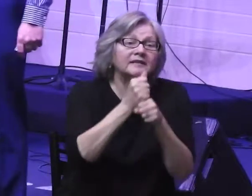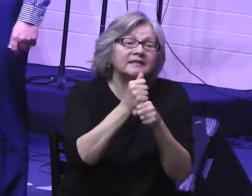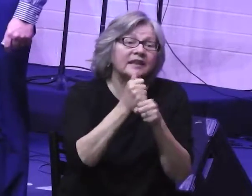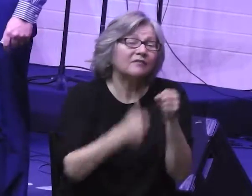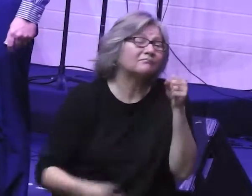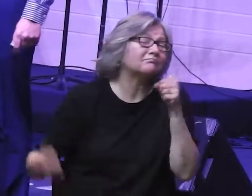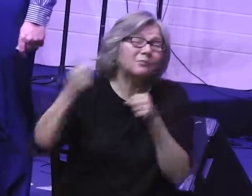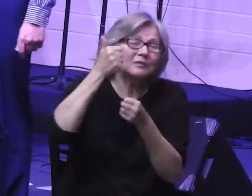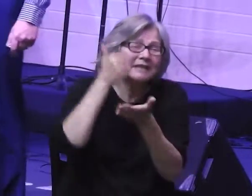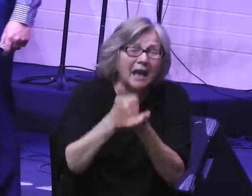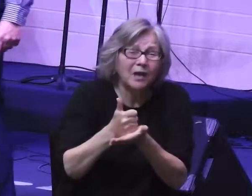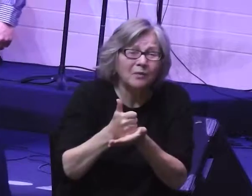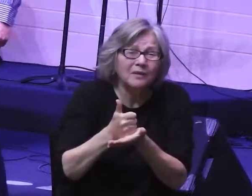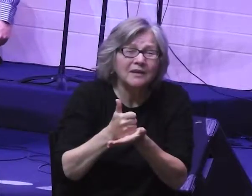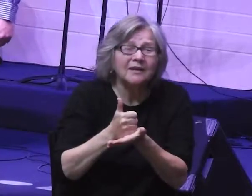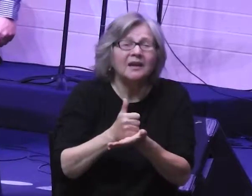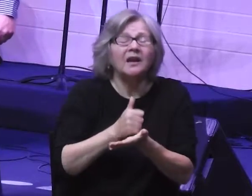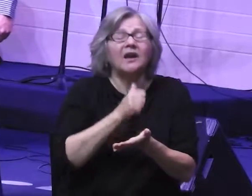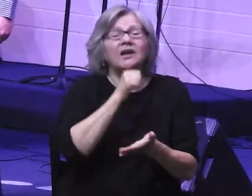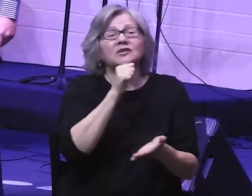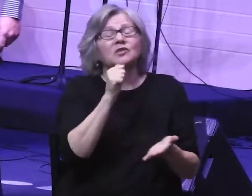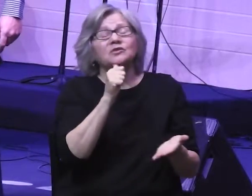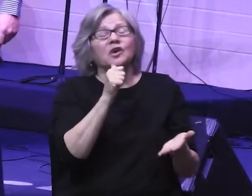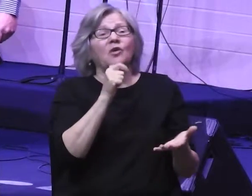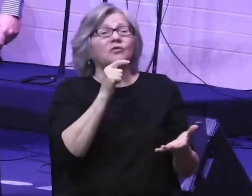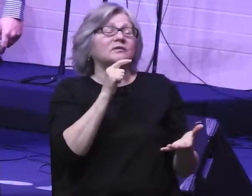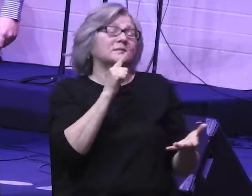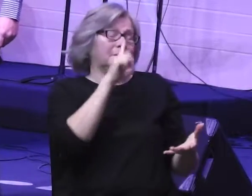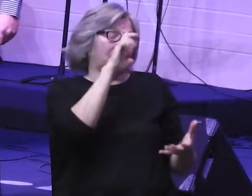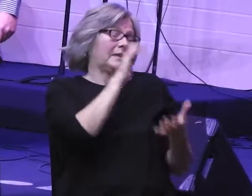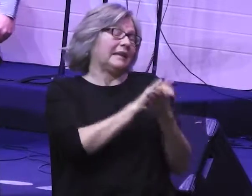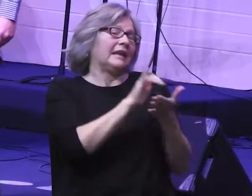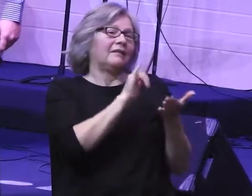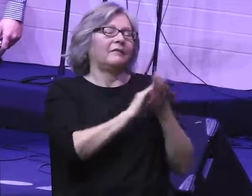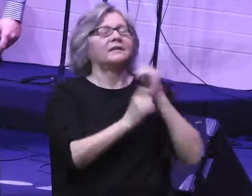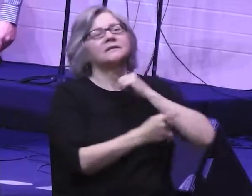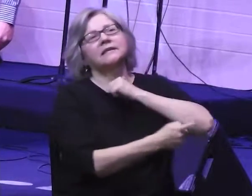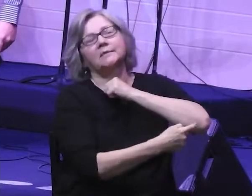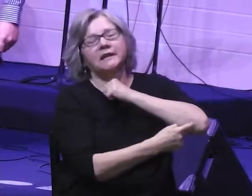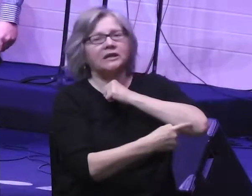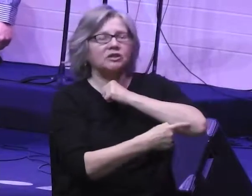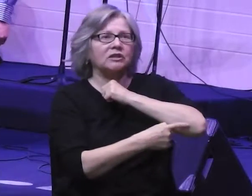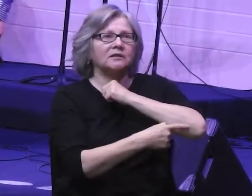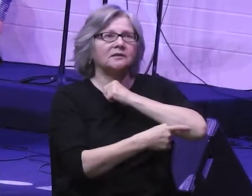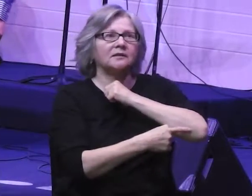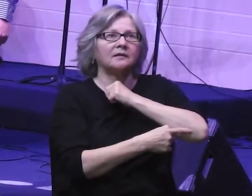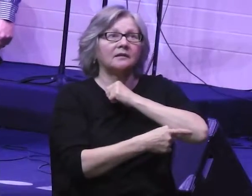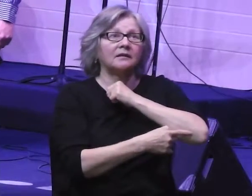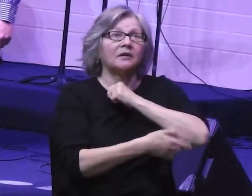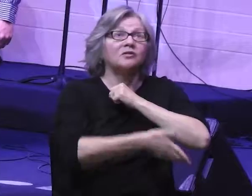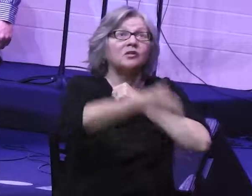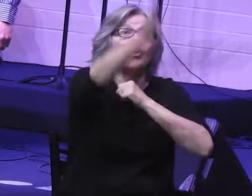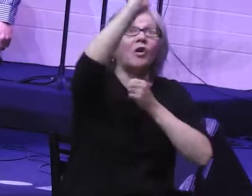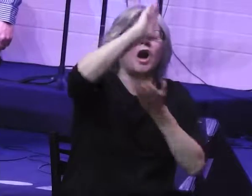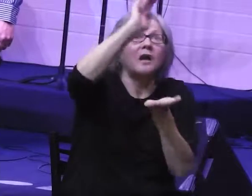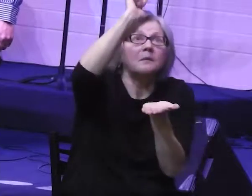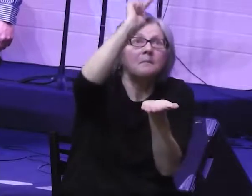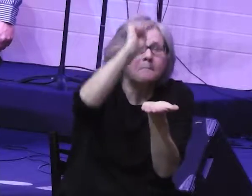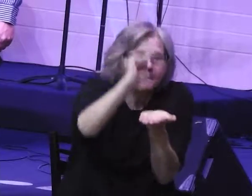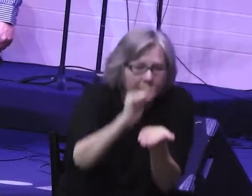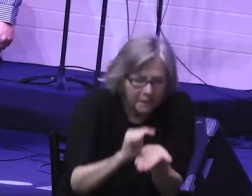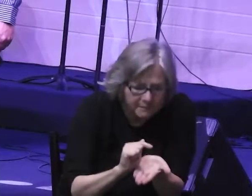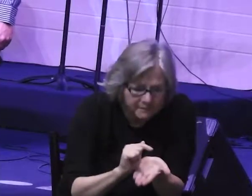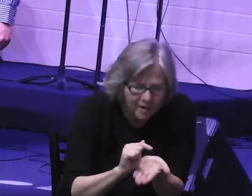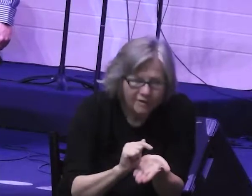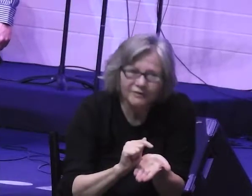most help. so don't fall for this temptation to make God smaller. You